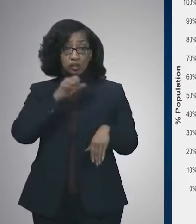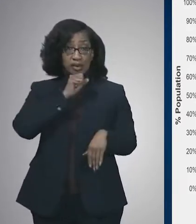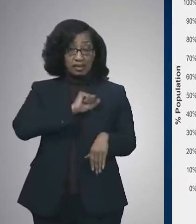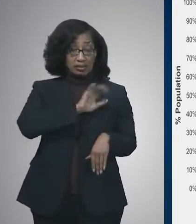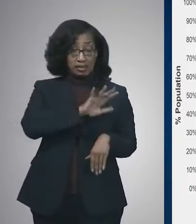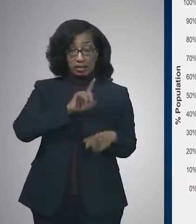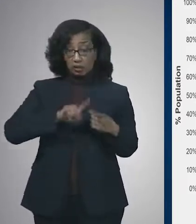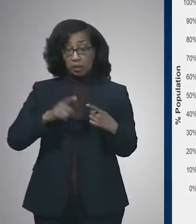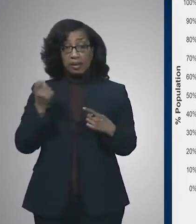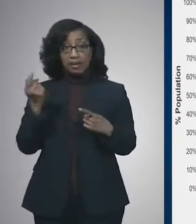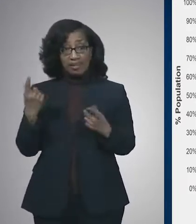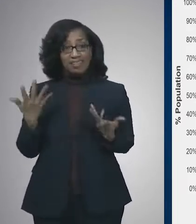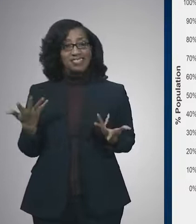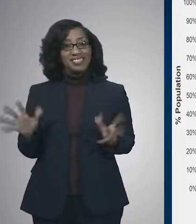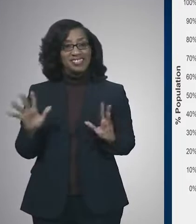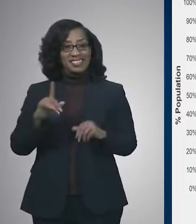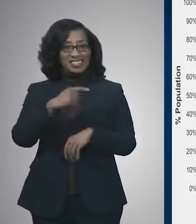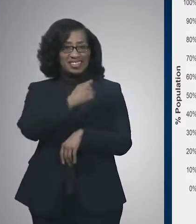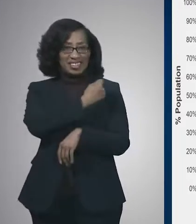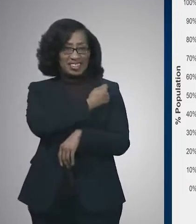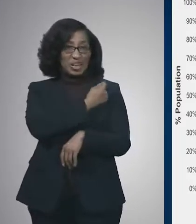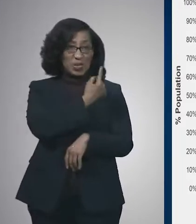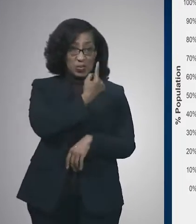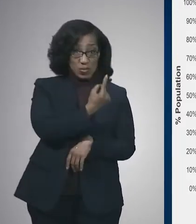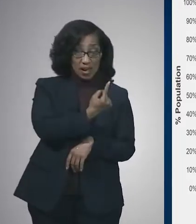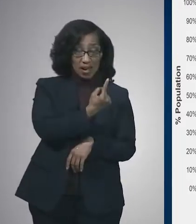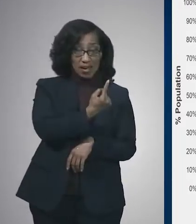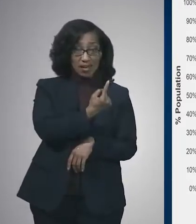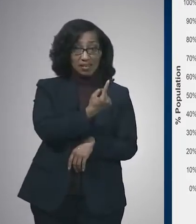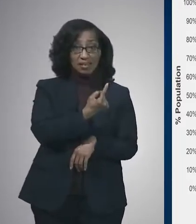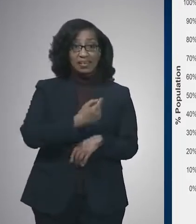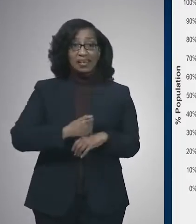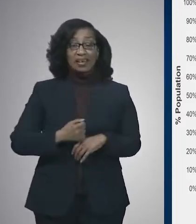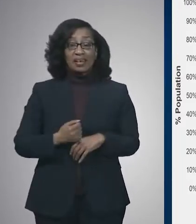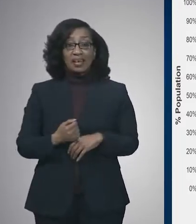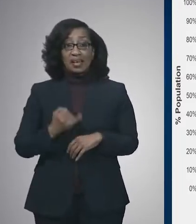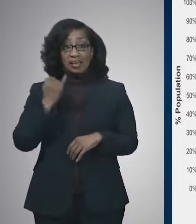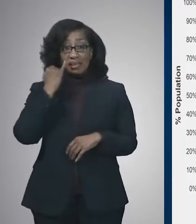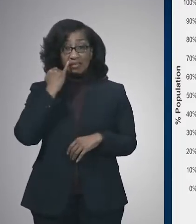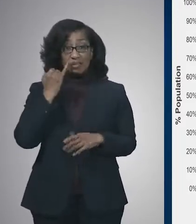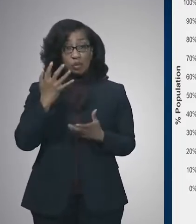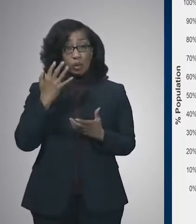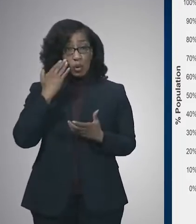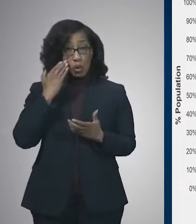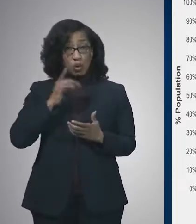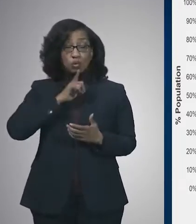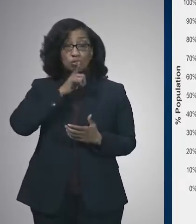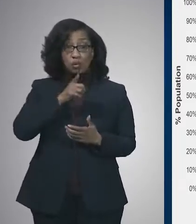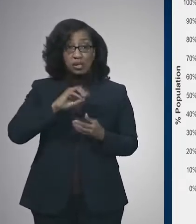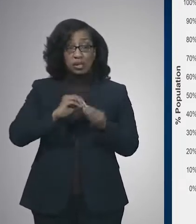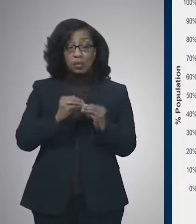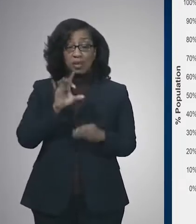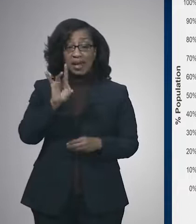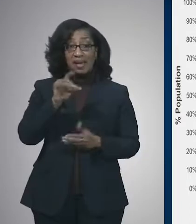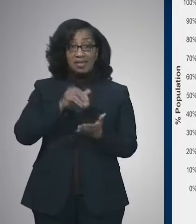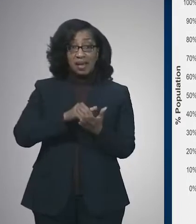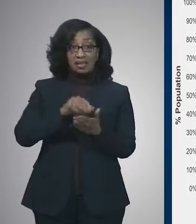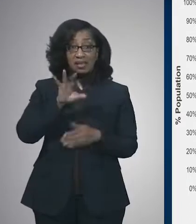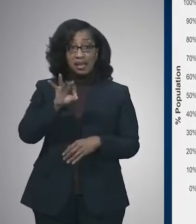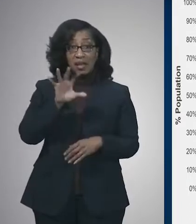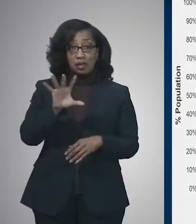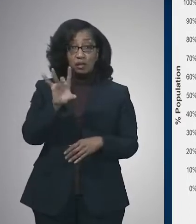11, have now received at least one dose, and if you're looking for raw numbers, that is 8,900. That